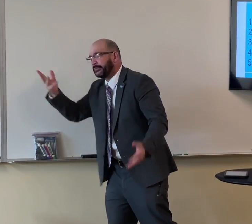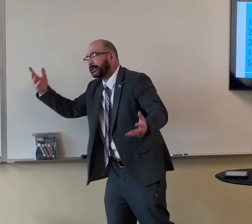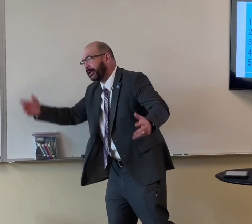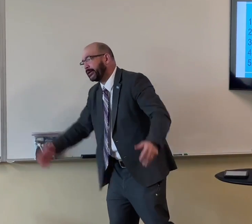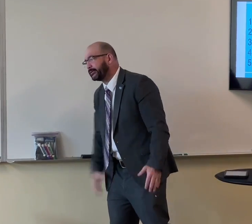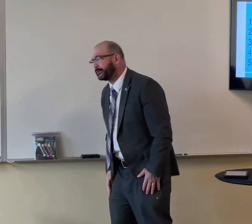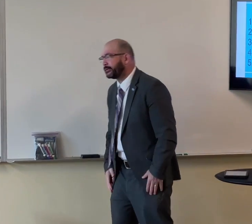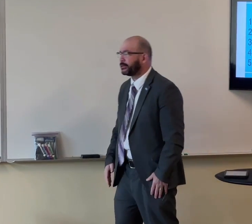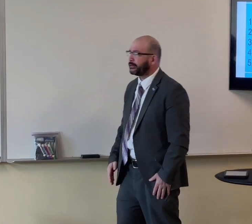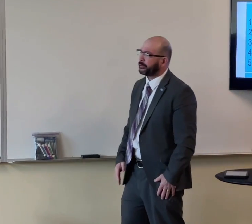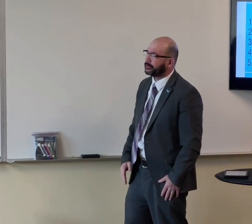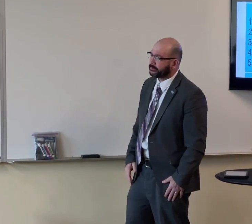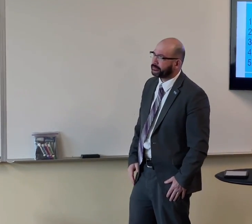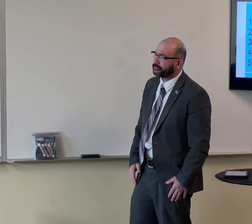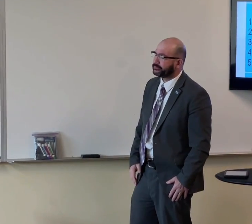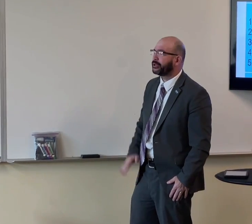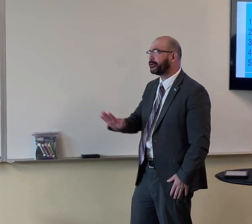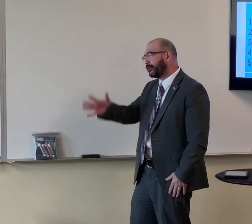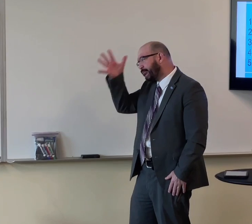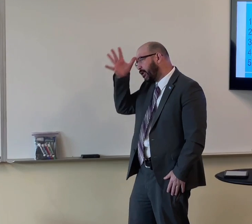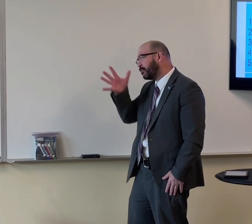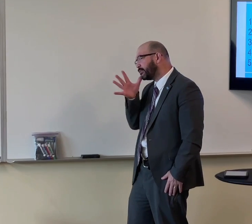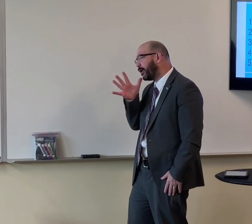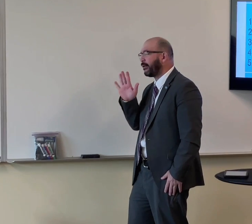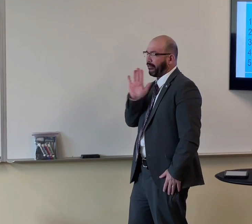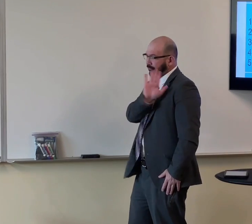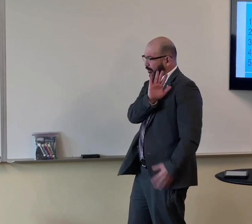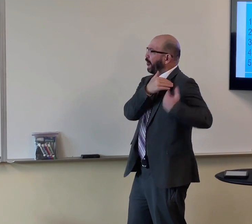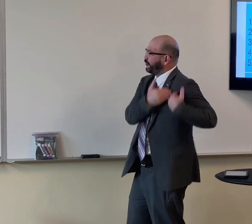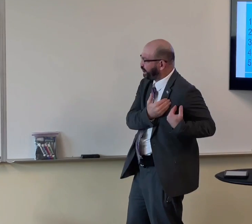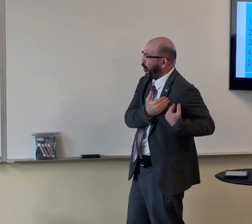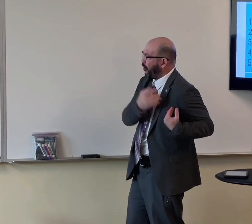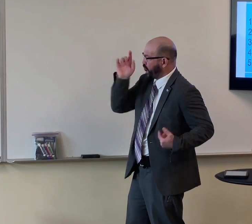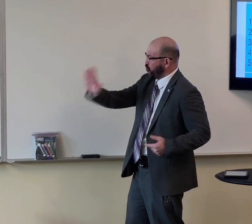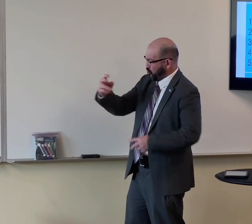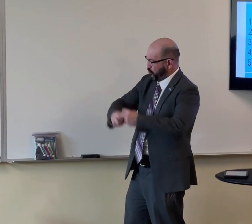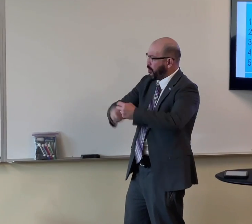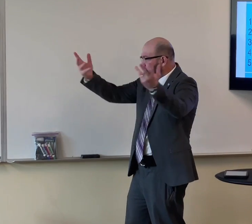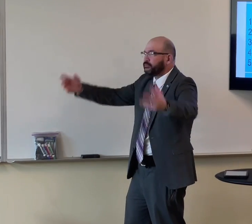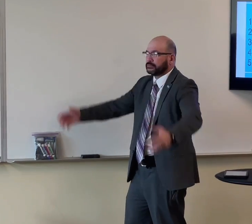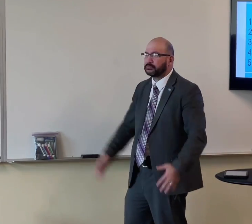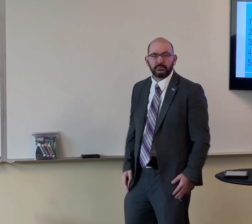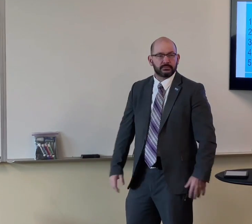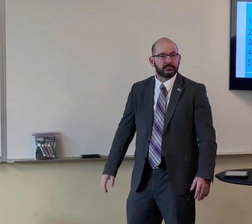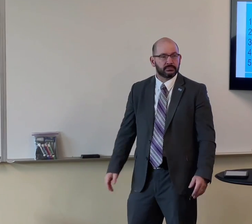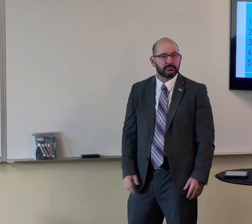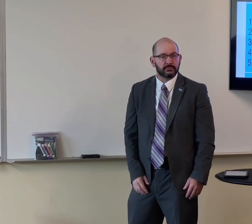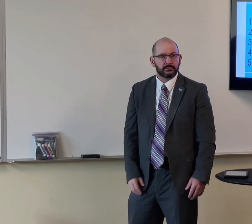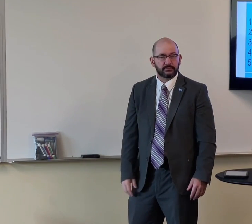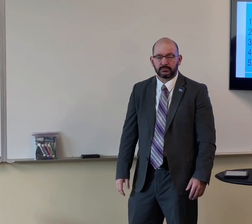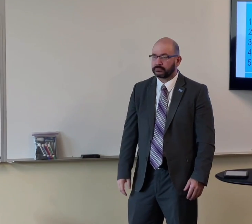You can blame it on your father and mother. It's their fault that, that you have a problem.